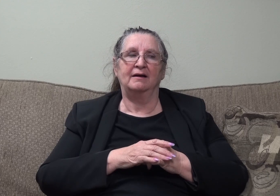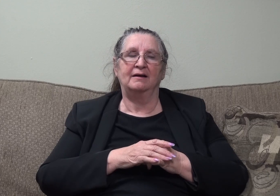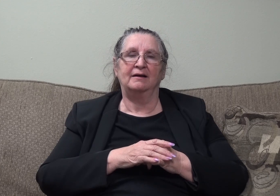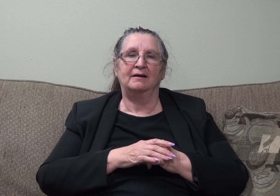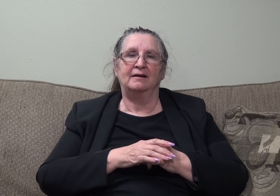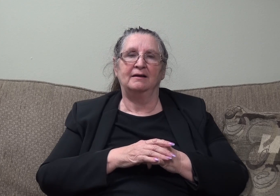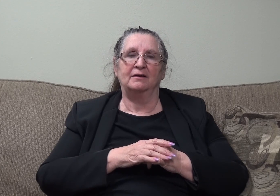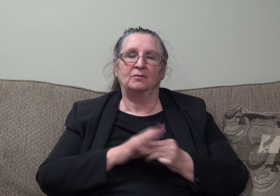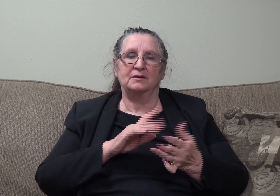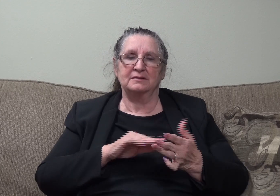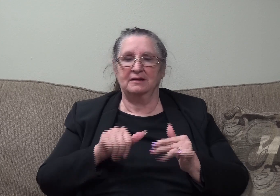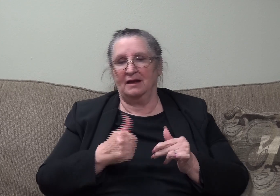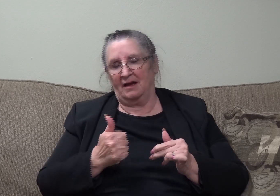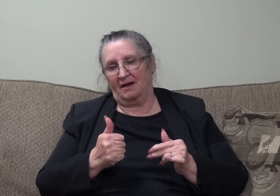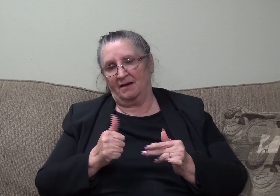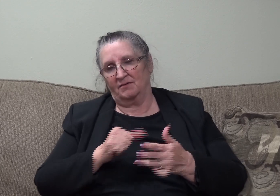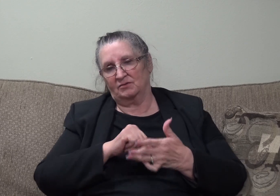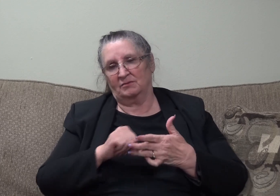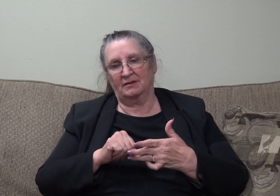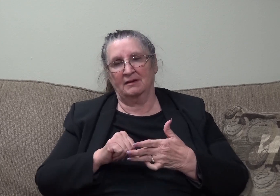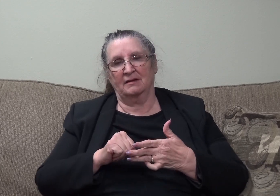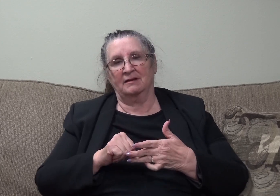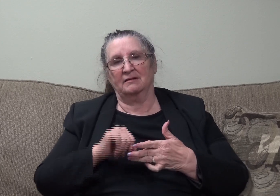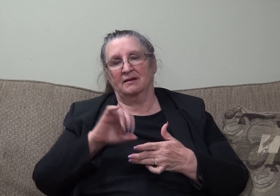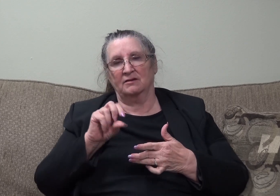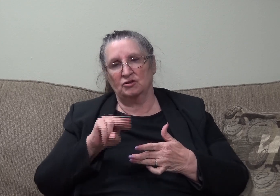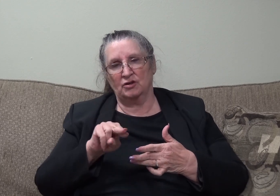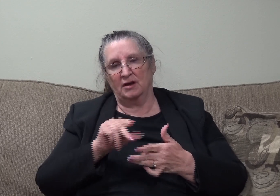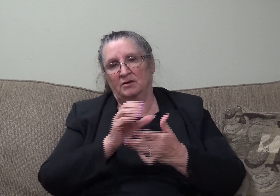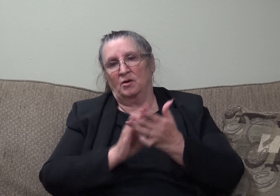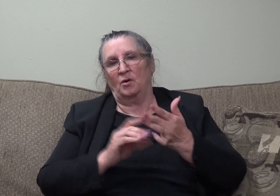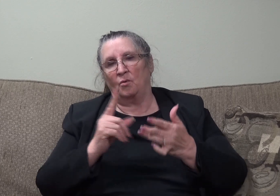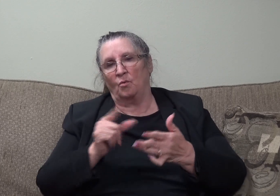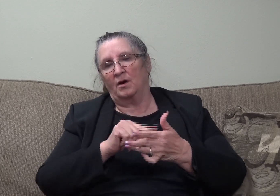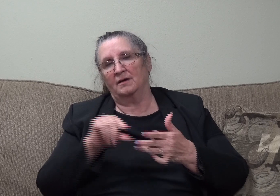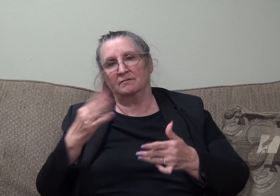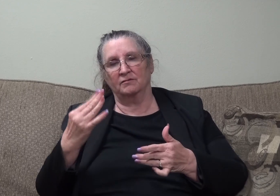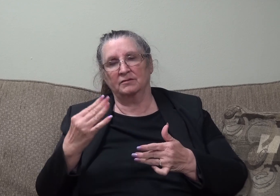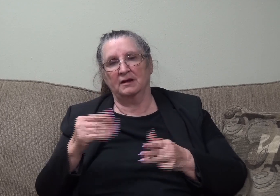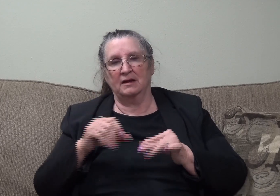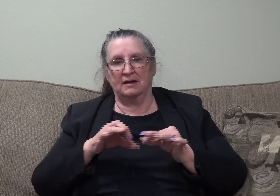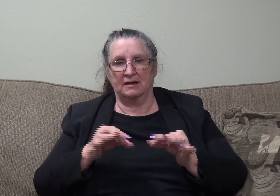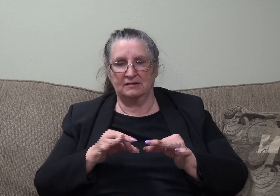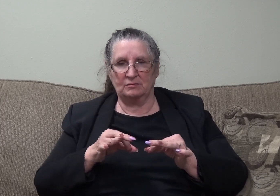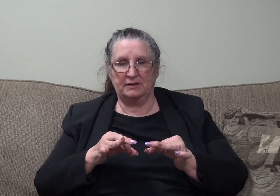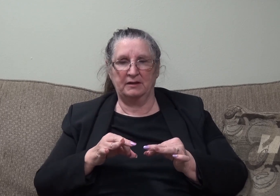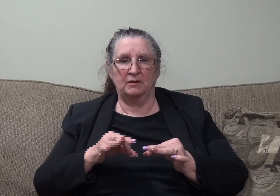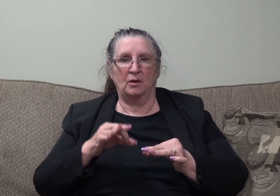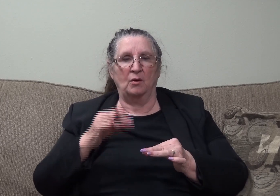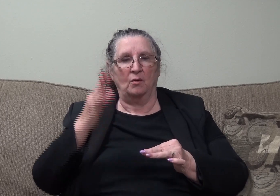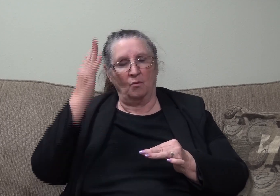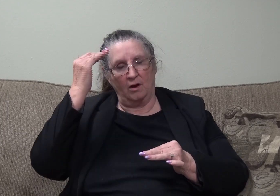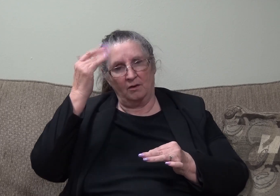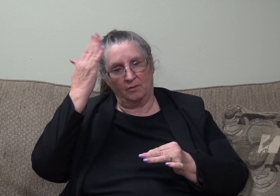study other scriptures like John 1.14 that explain to you why we know for sure that that